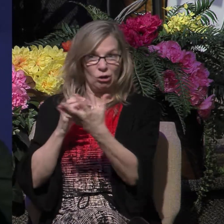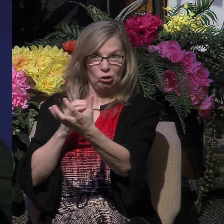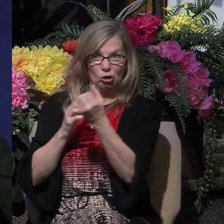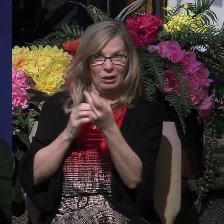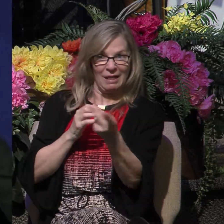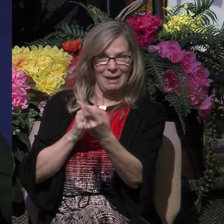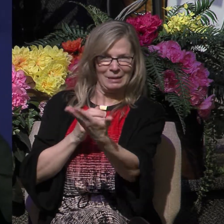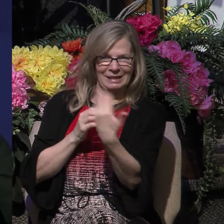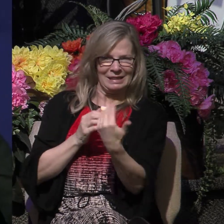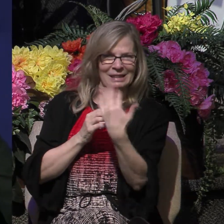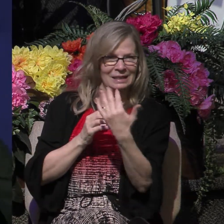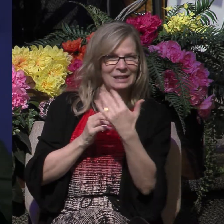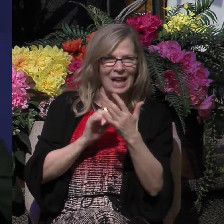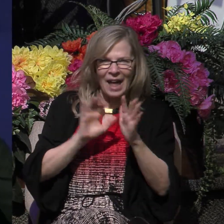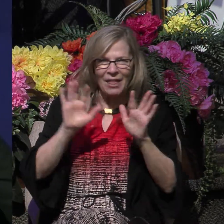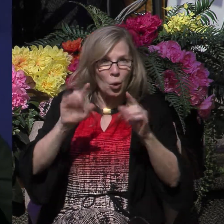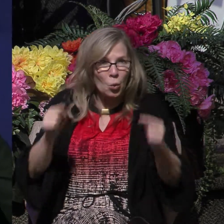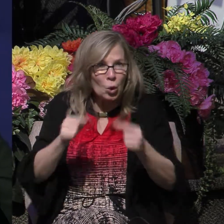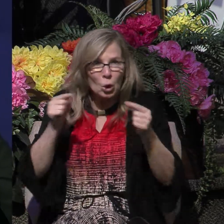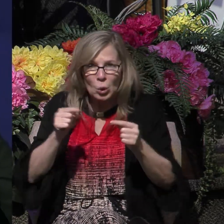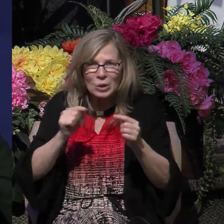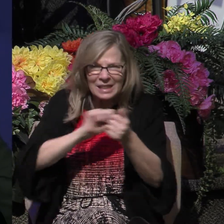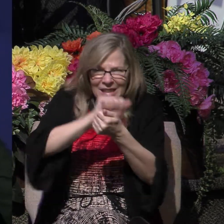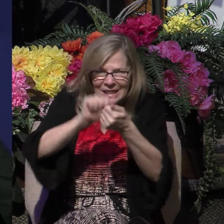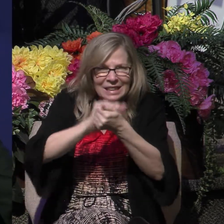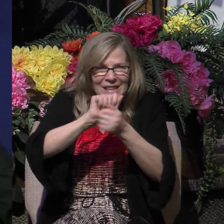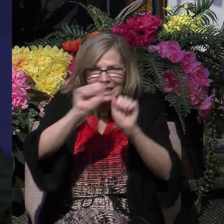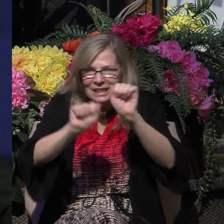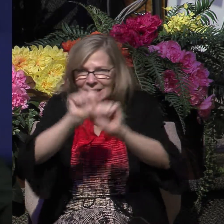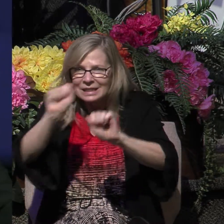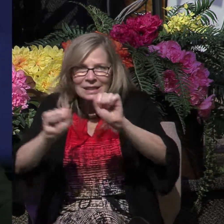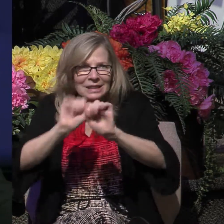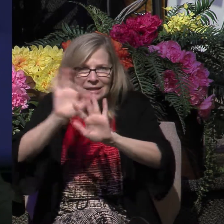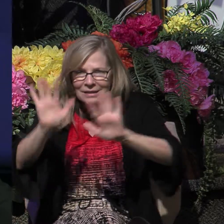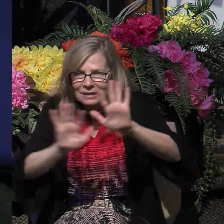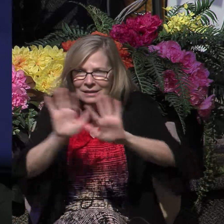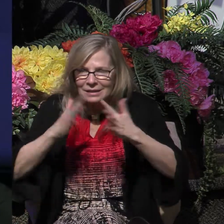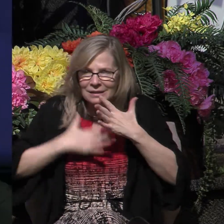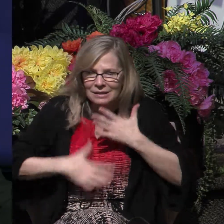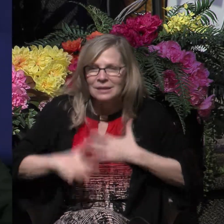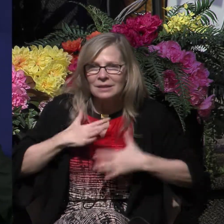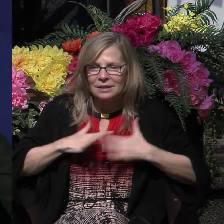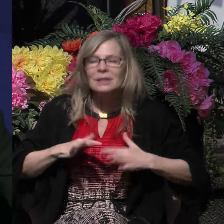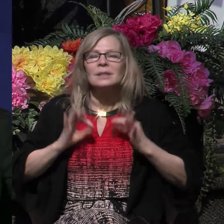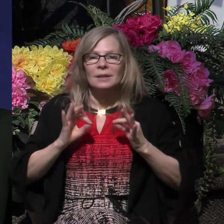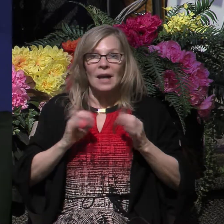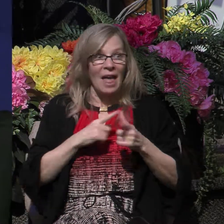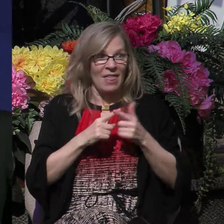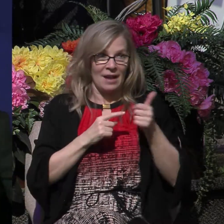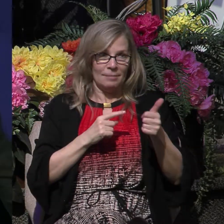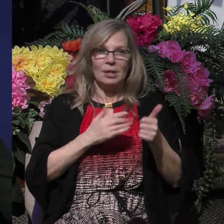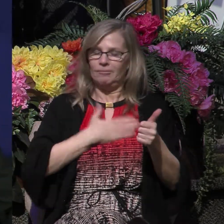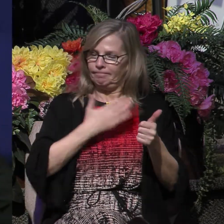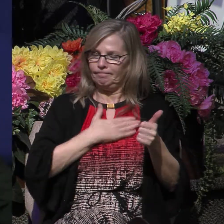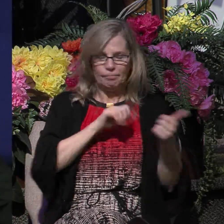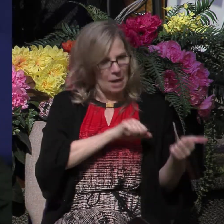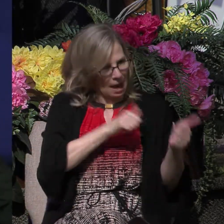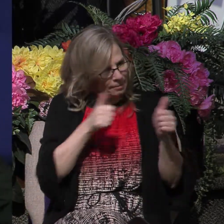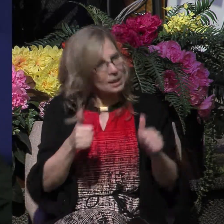washed their wounds, and immediately he was baptized, he and all his household, and he brought them into his house and set food before them